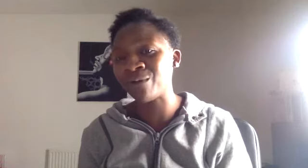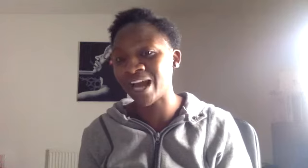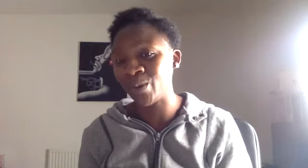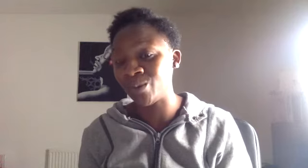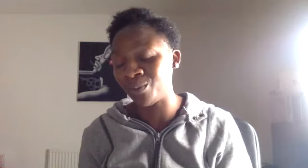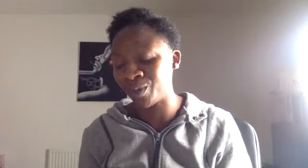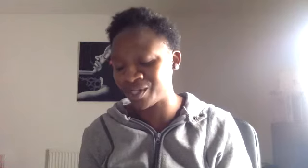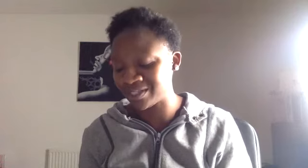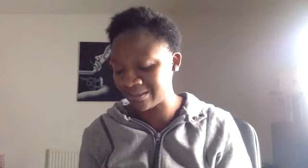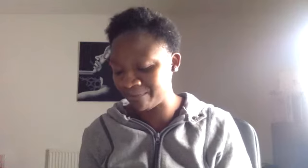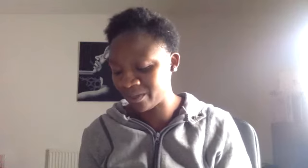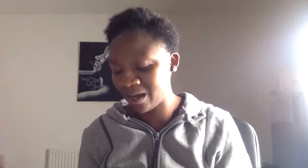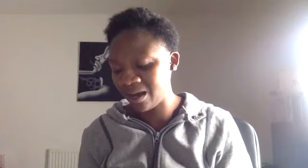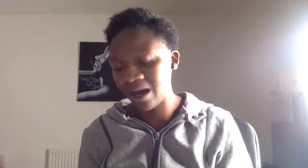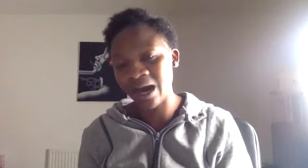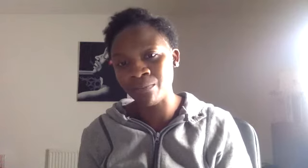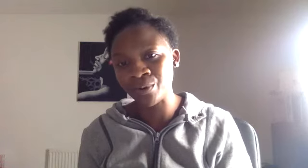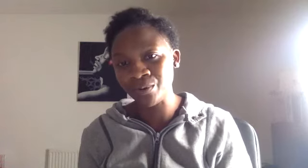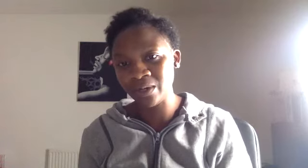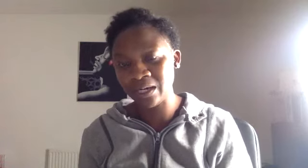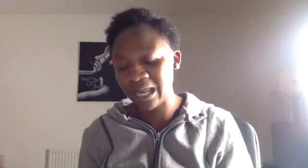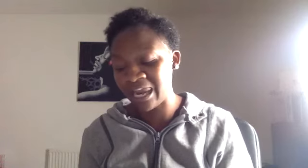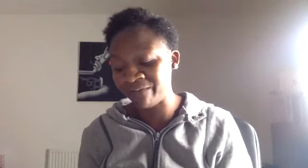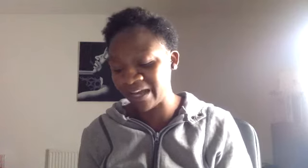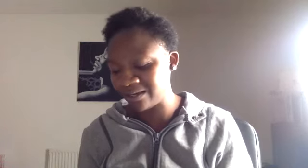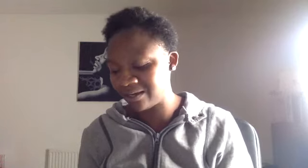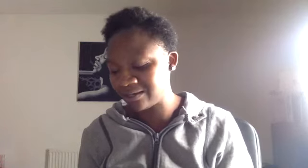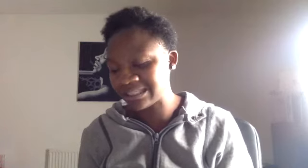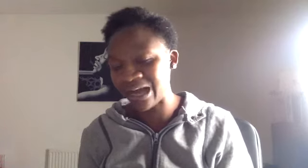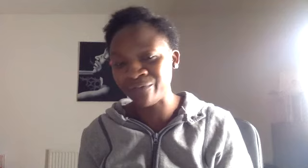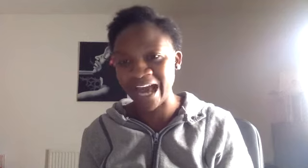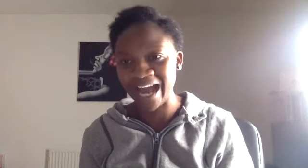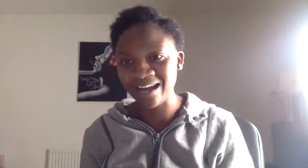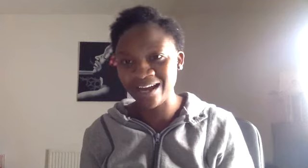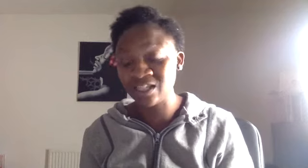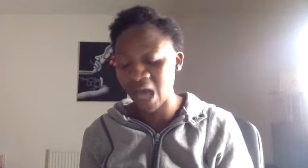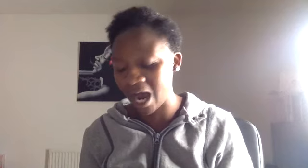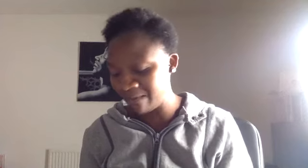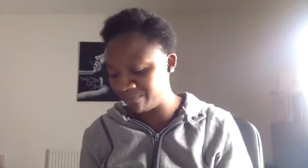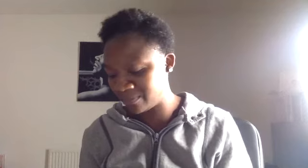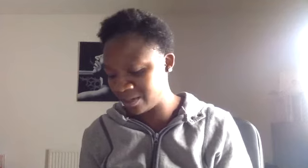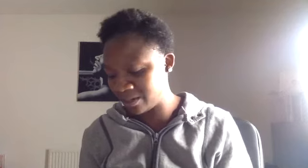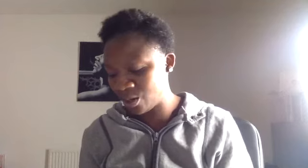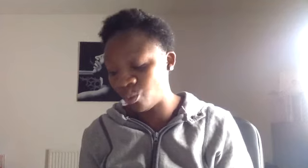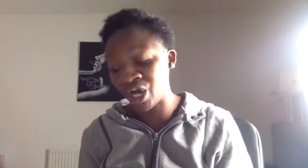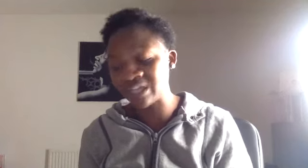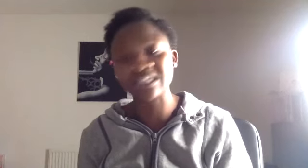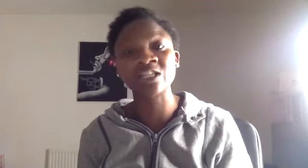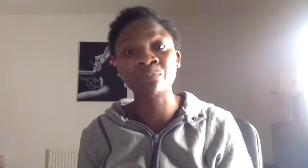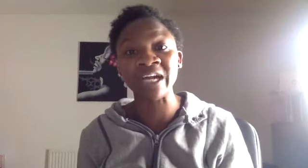like we were ballers. Humble, loving, self-care, time. Words that spring